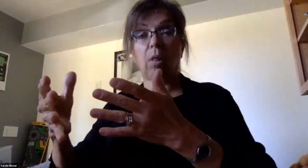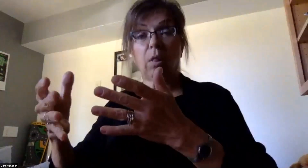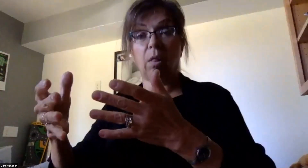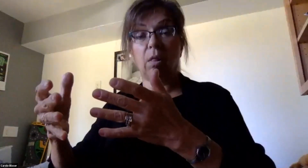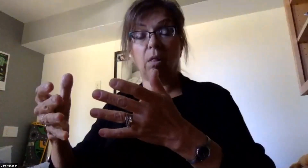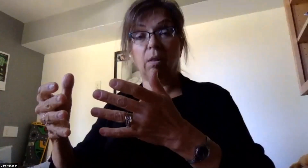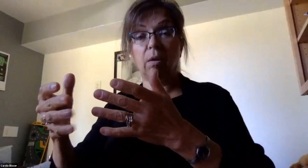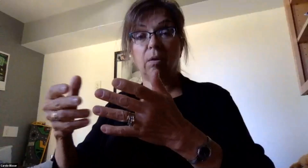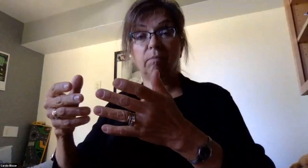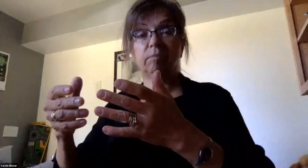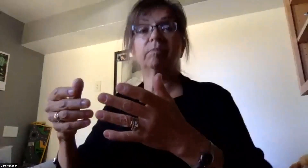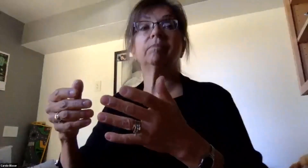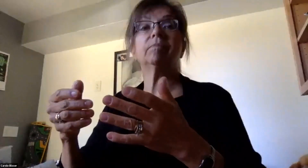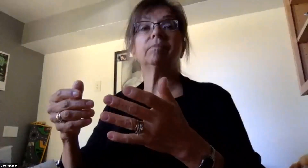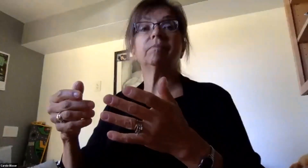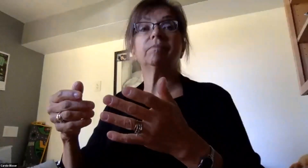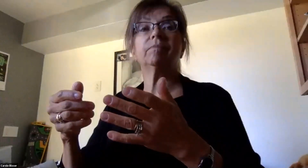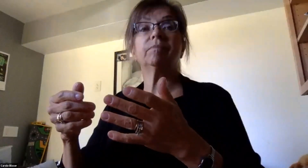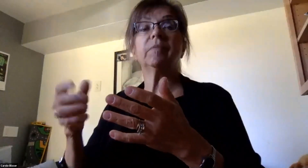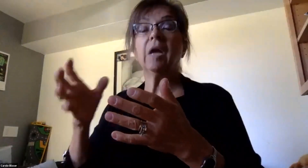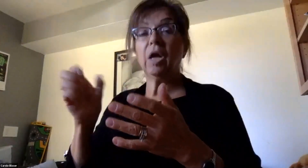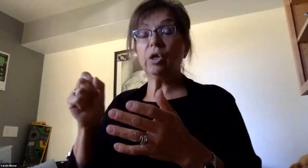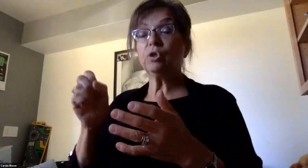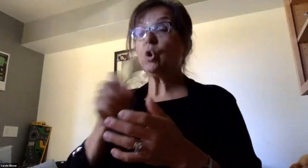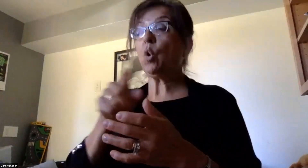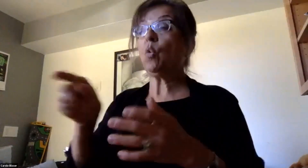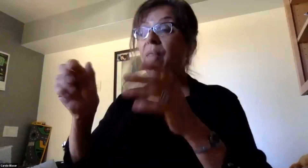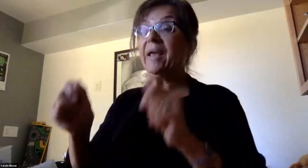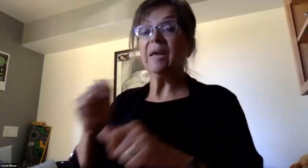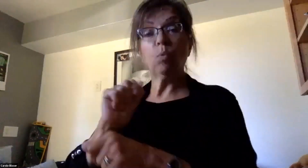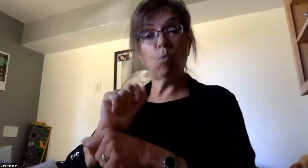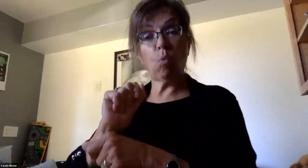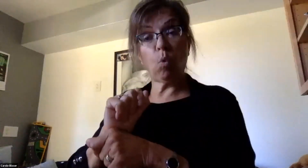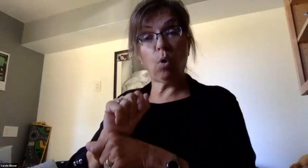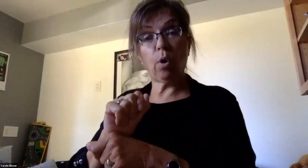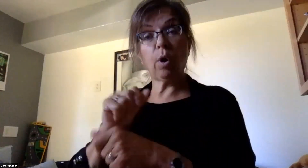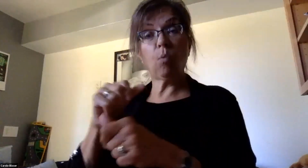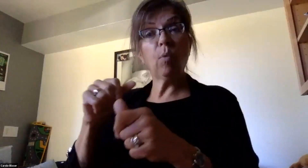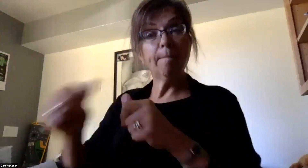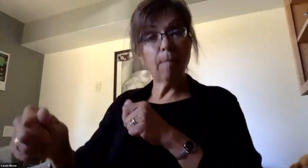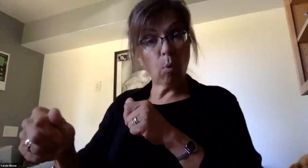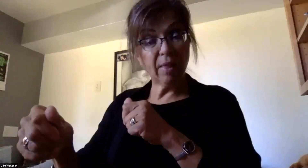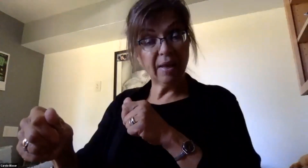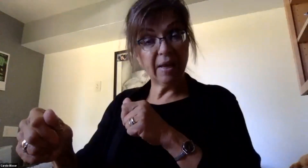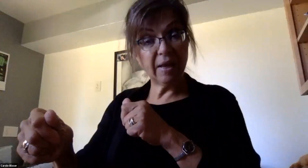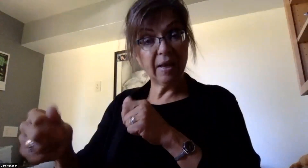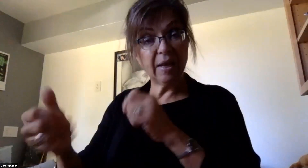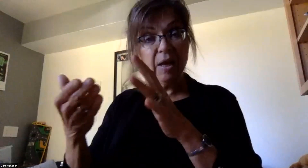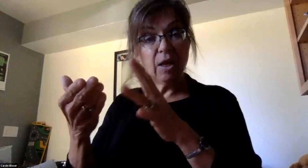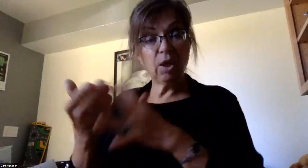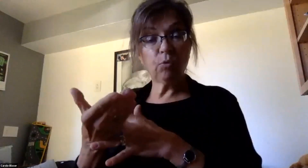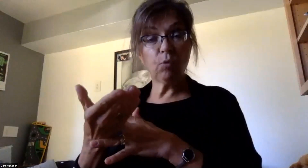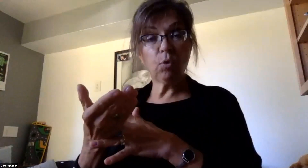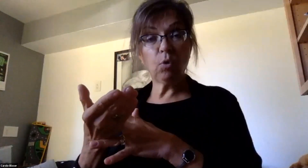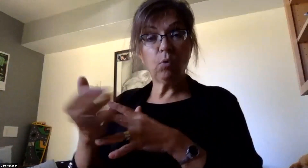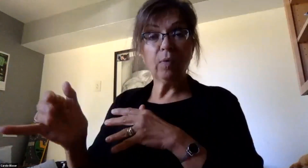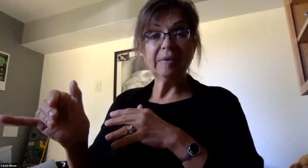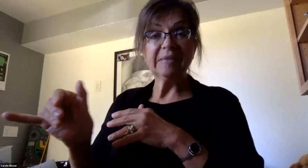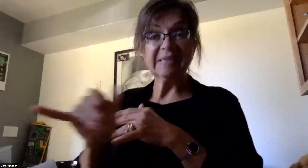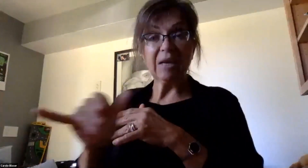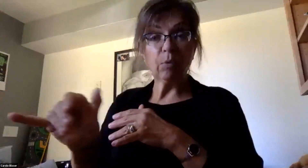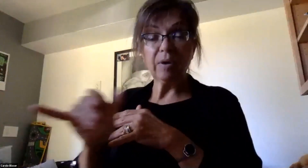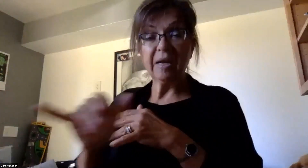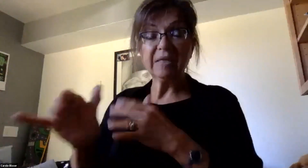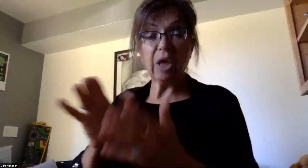shortened, so that they can work both remotely through a synchronous approach and